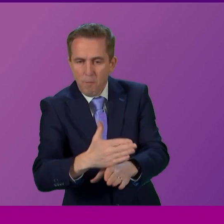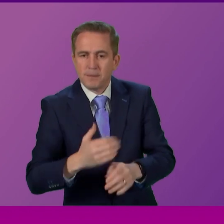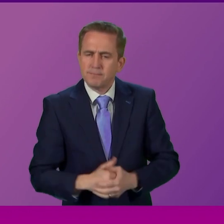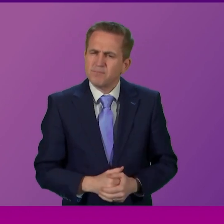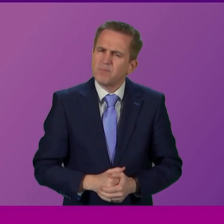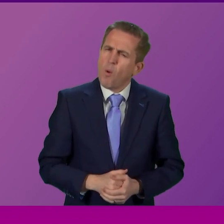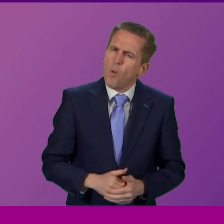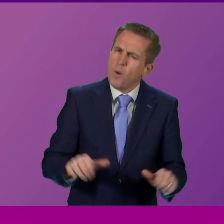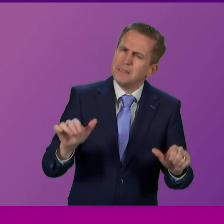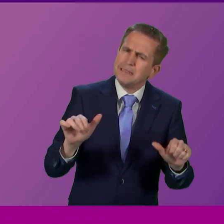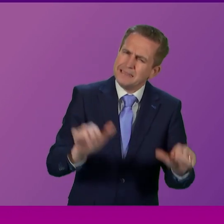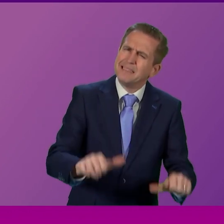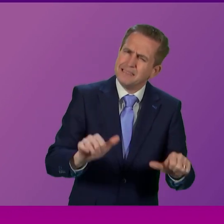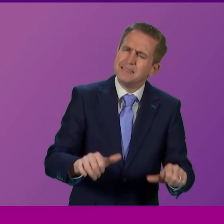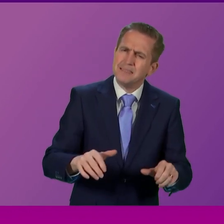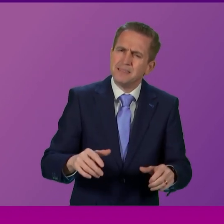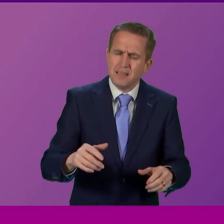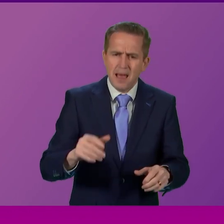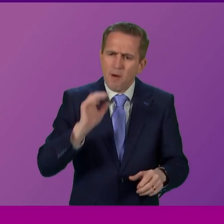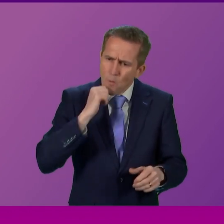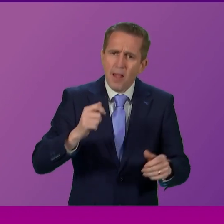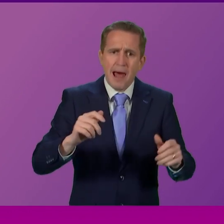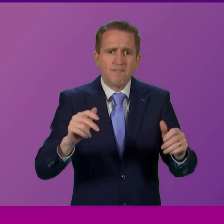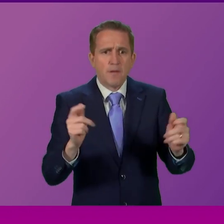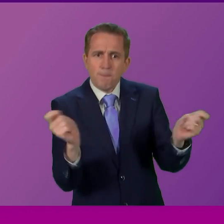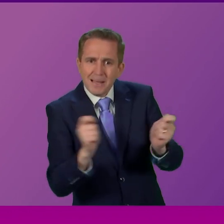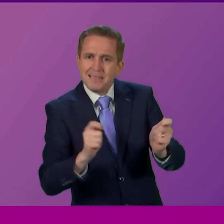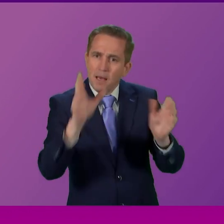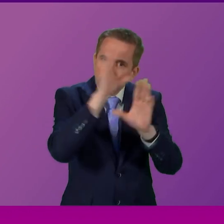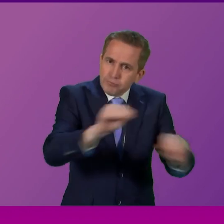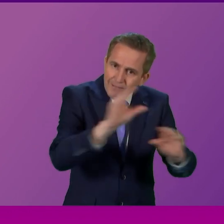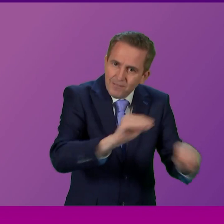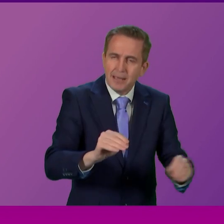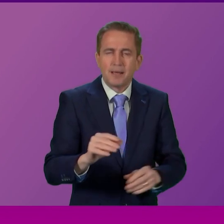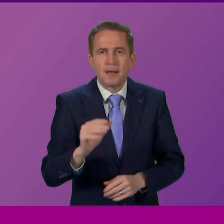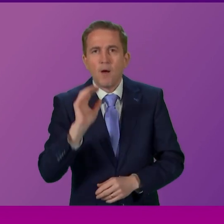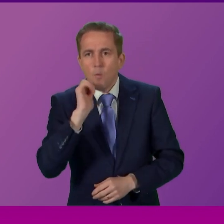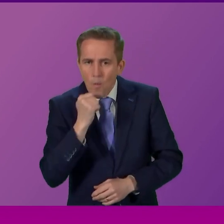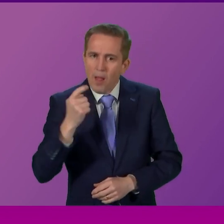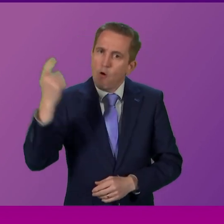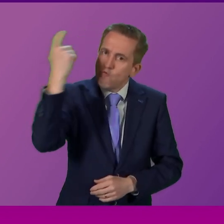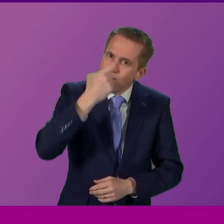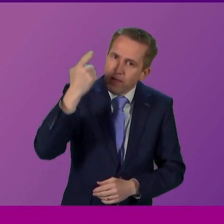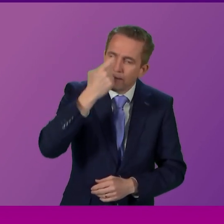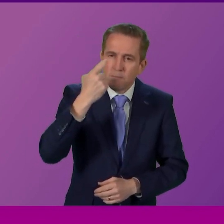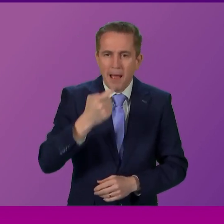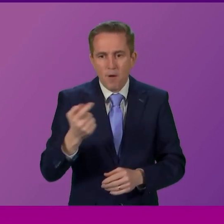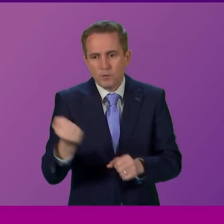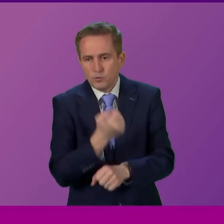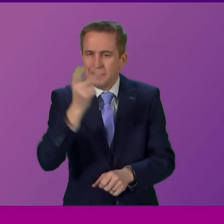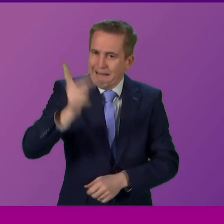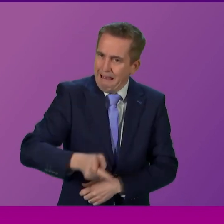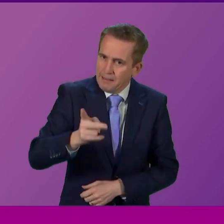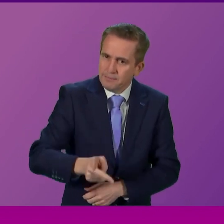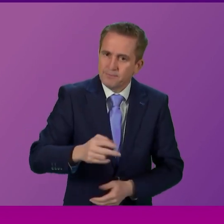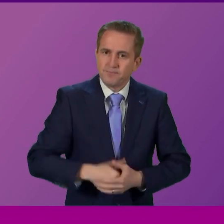to do media briefings and the First Minister and I will reflect on whether to do another media briefing and